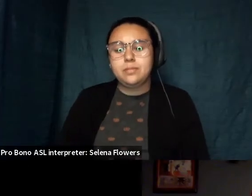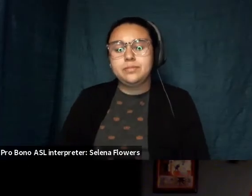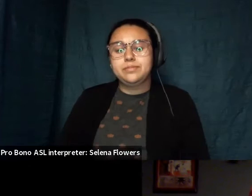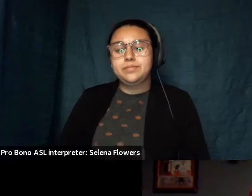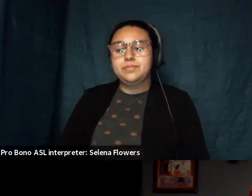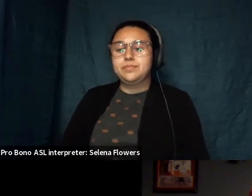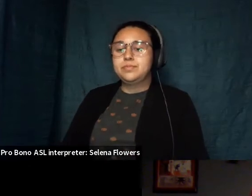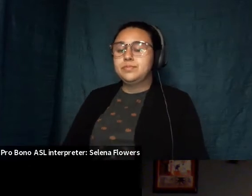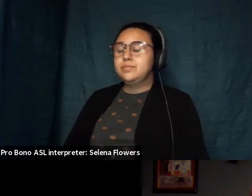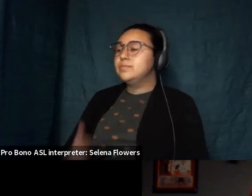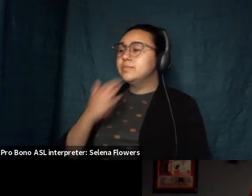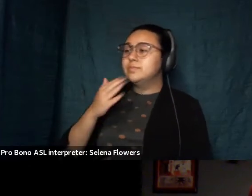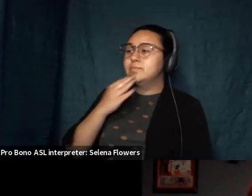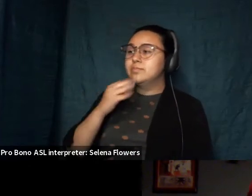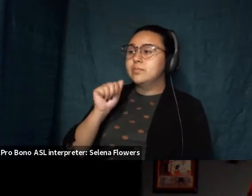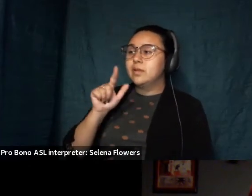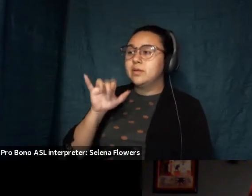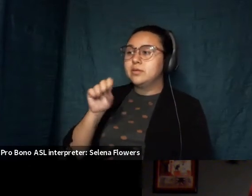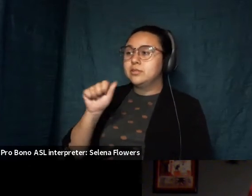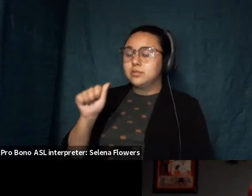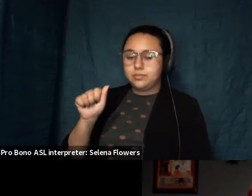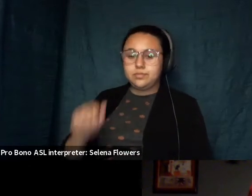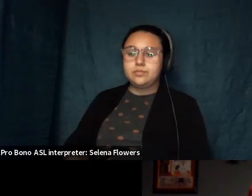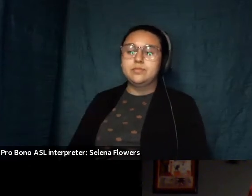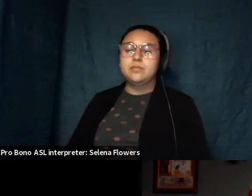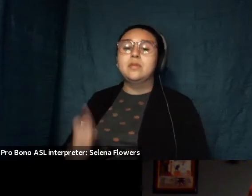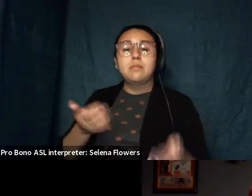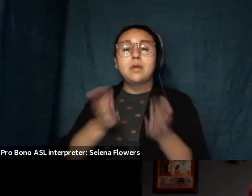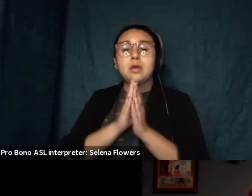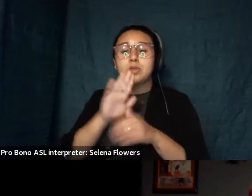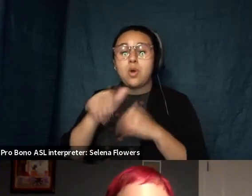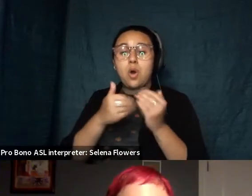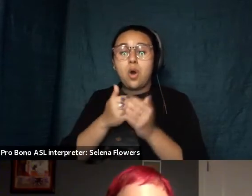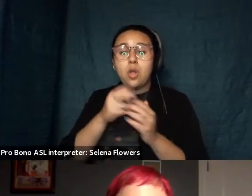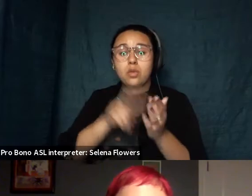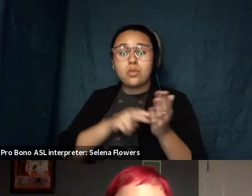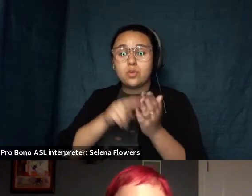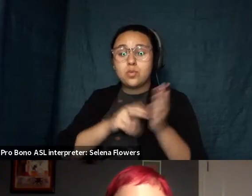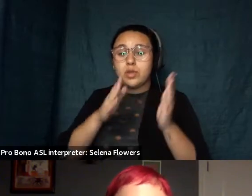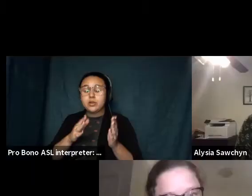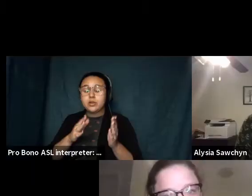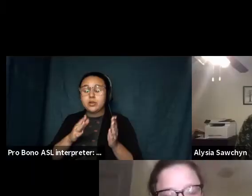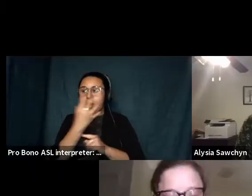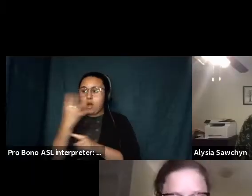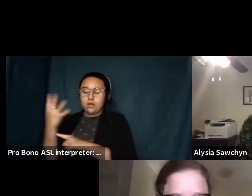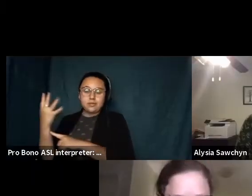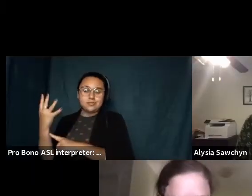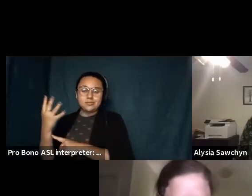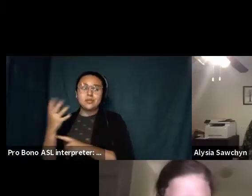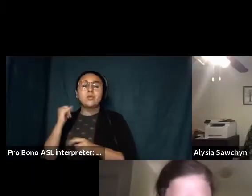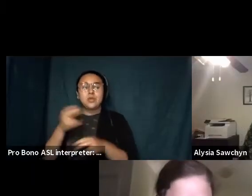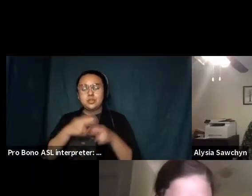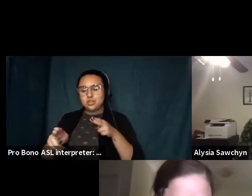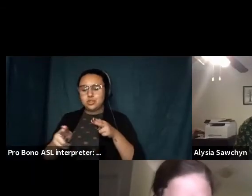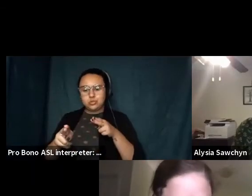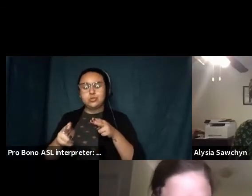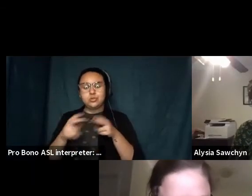thank you alicia so now i'm going to ask all of our readers to turn your cameras back on and we're going to have a quick conversation